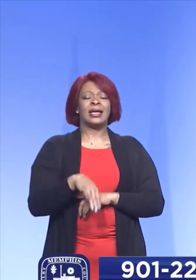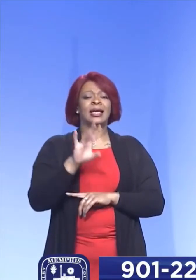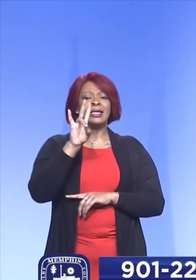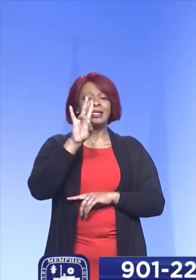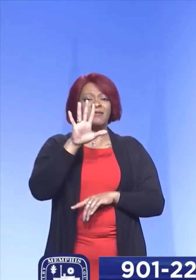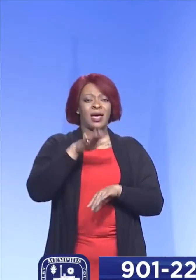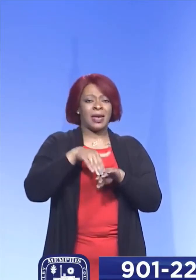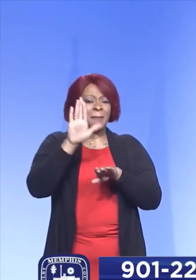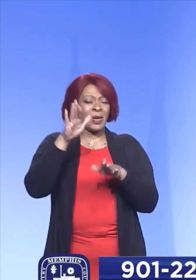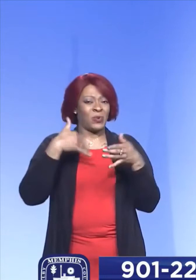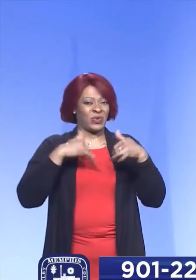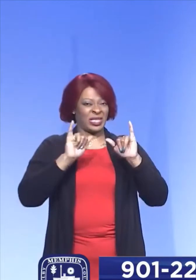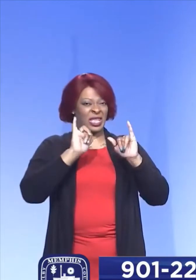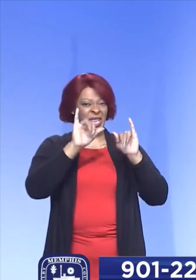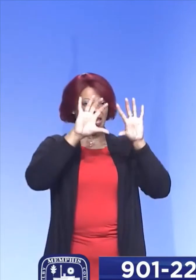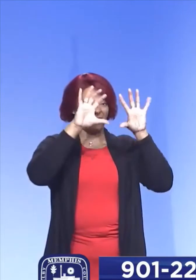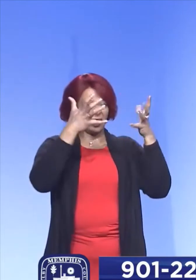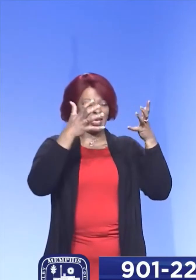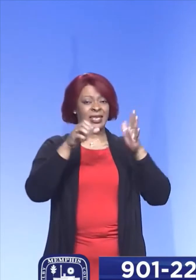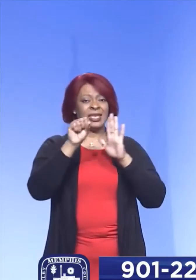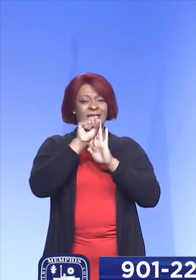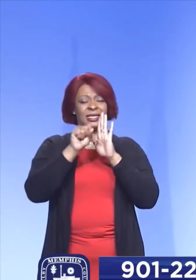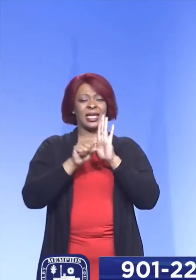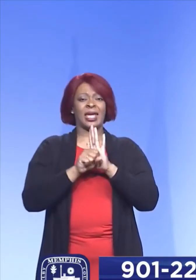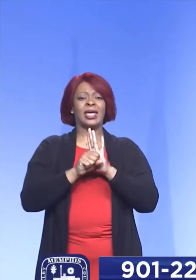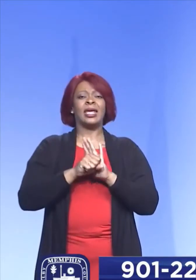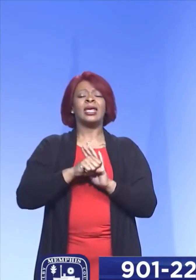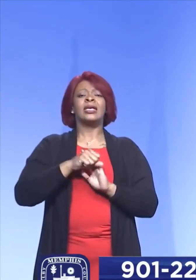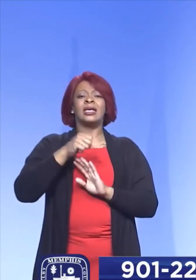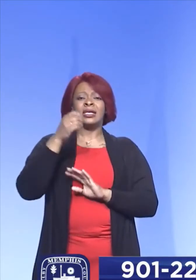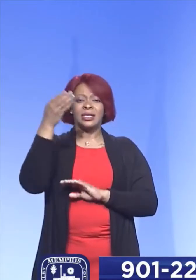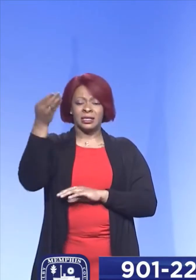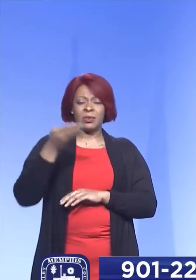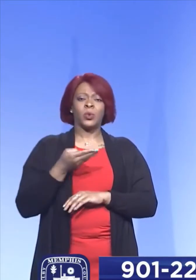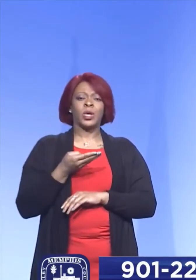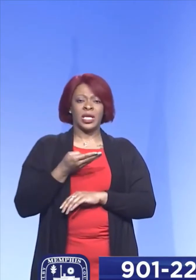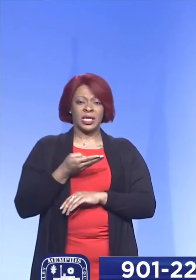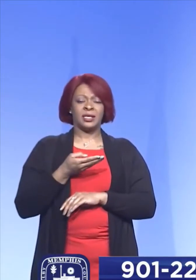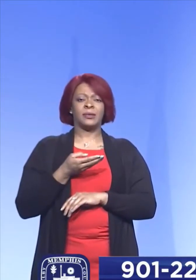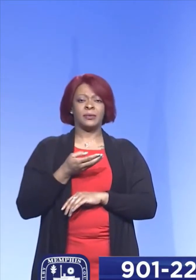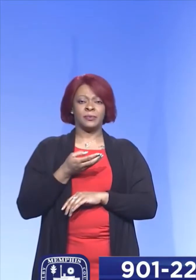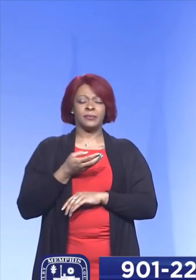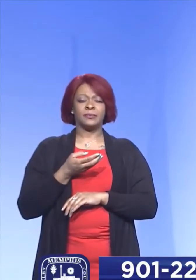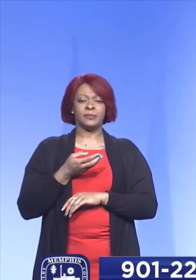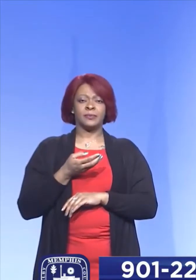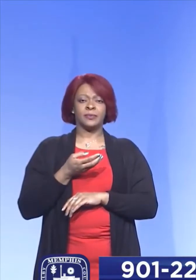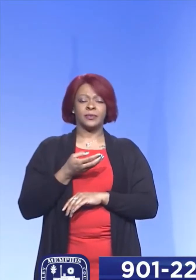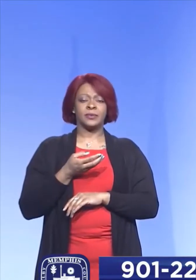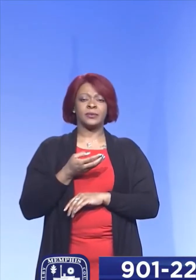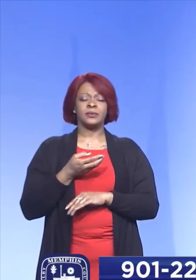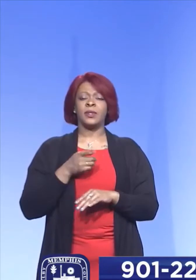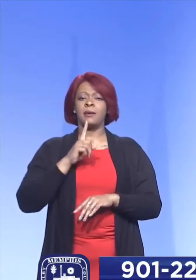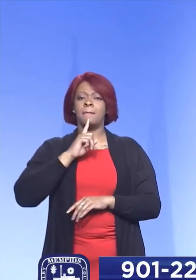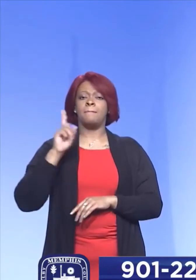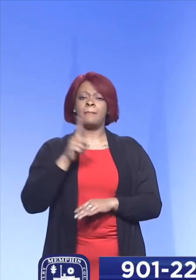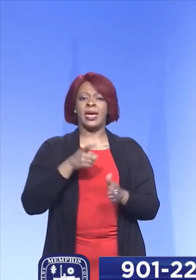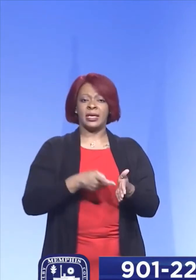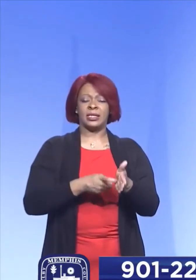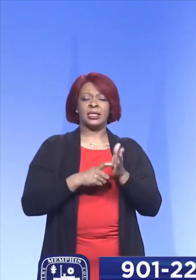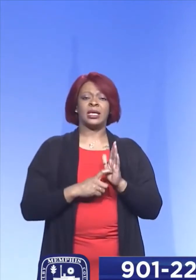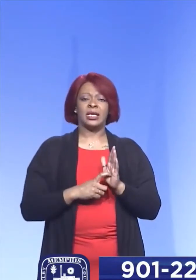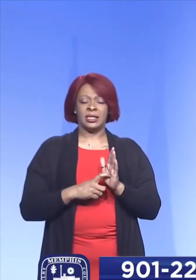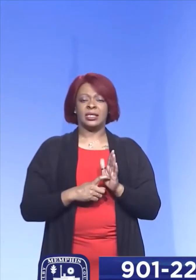and older, and the state has subsequently mandated to a